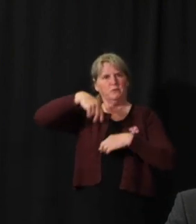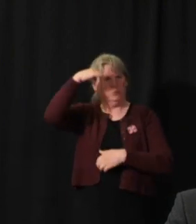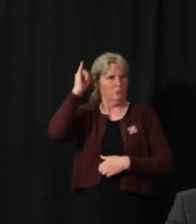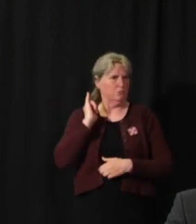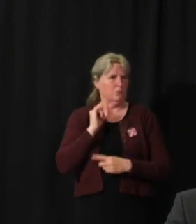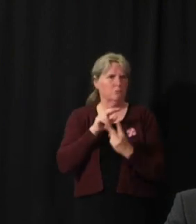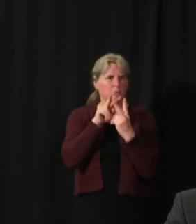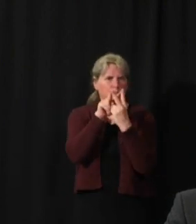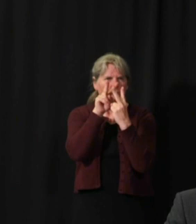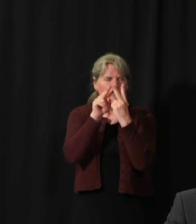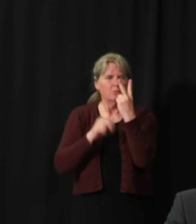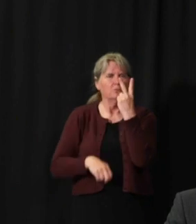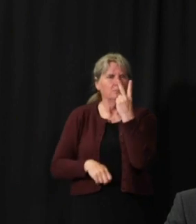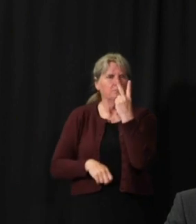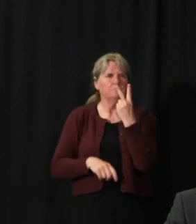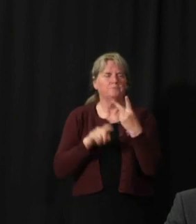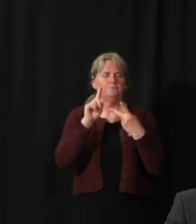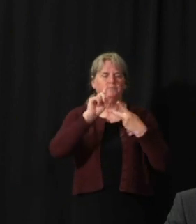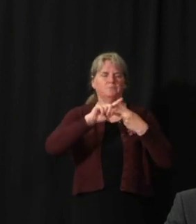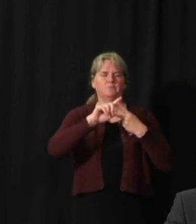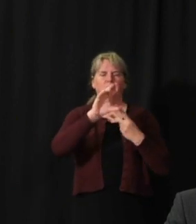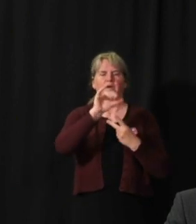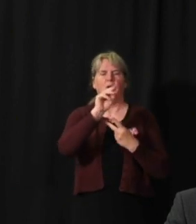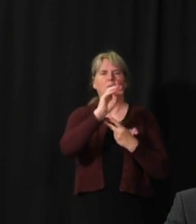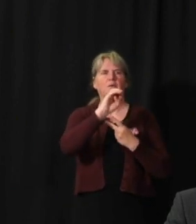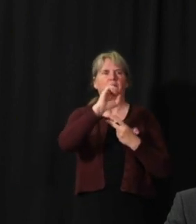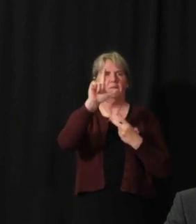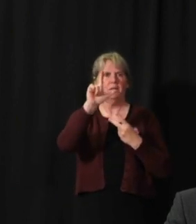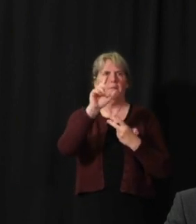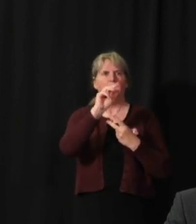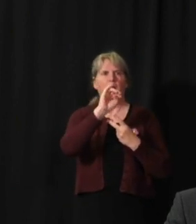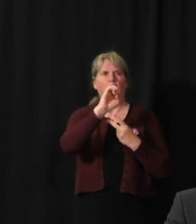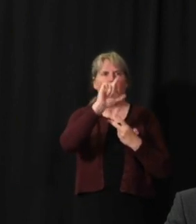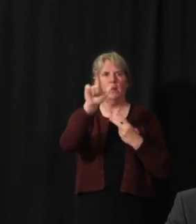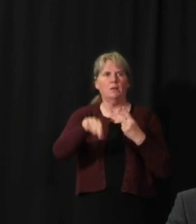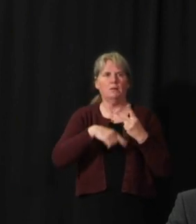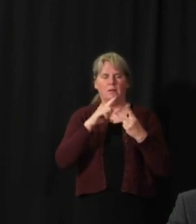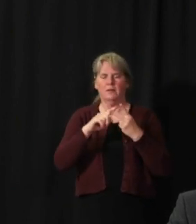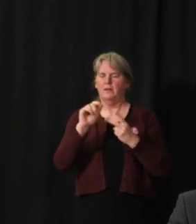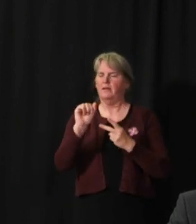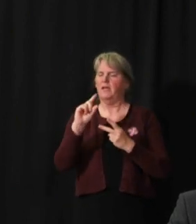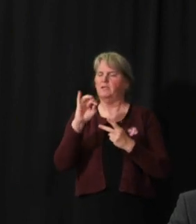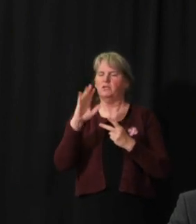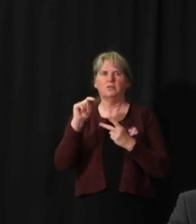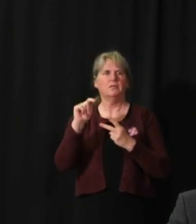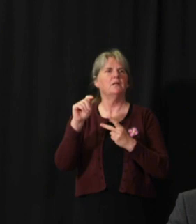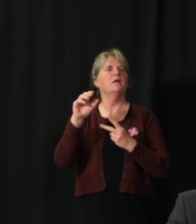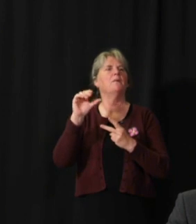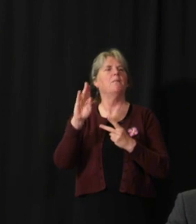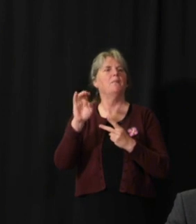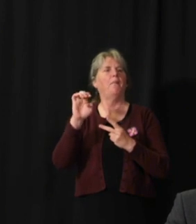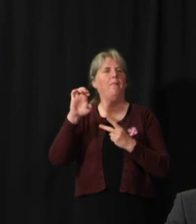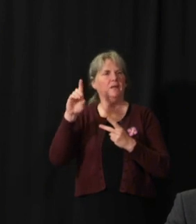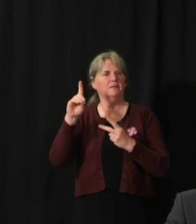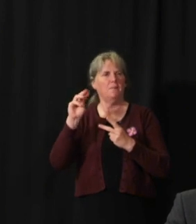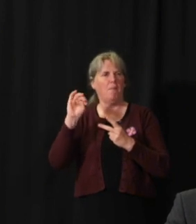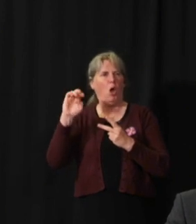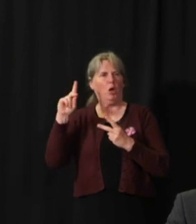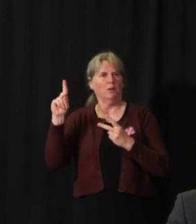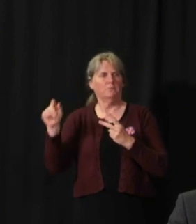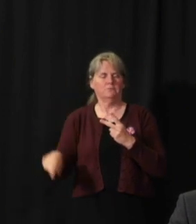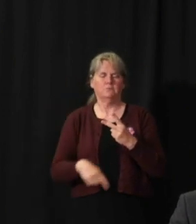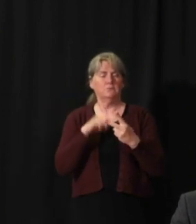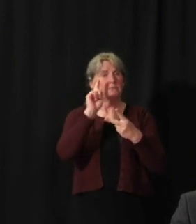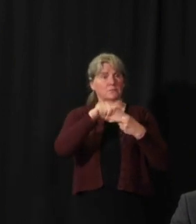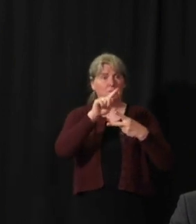us. And those are called compartmental models and agent-based models. Compartmental